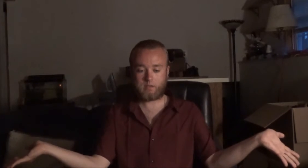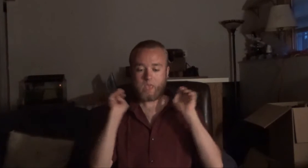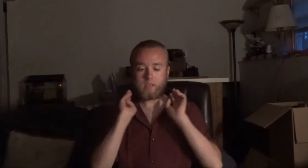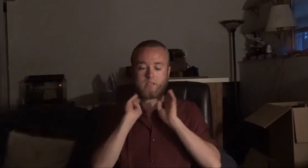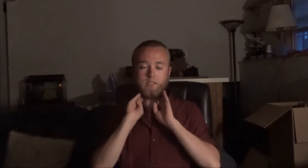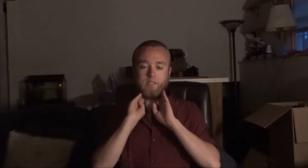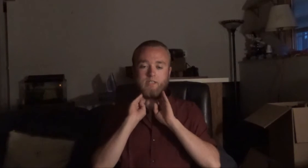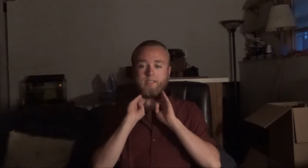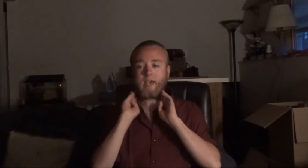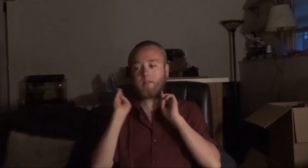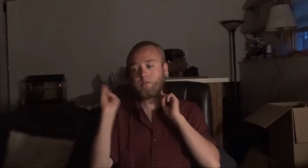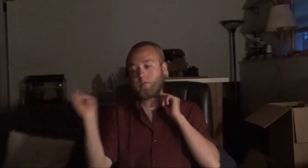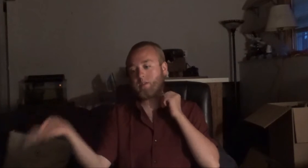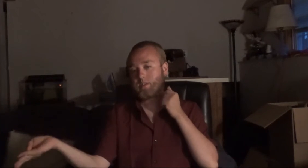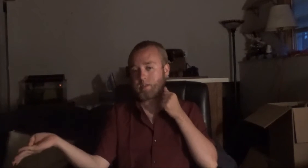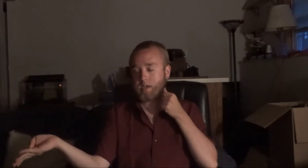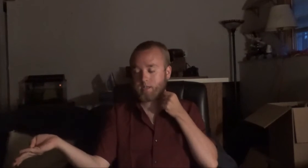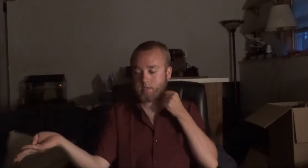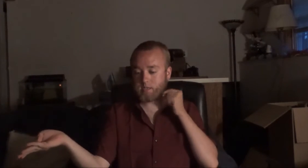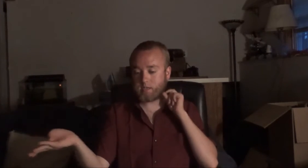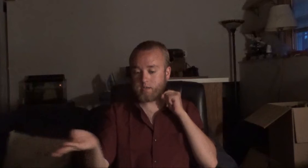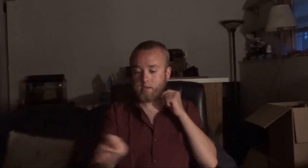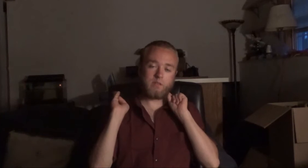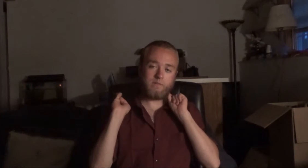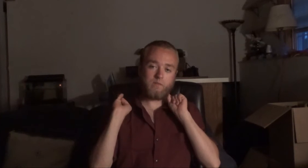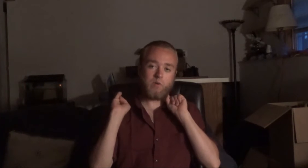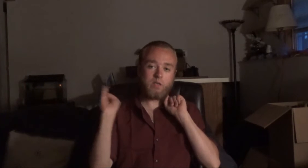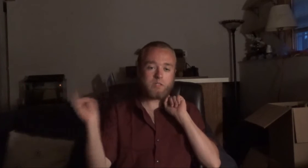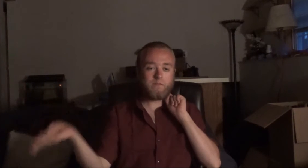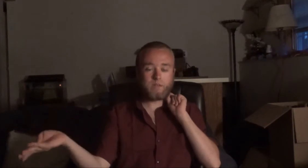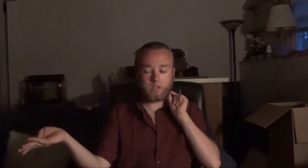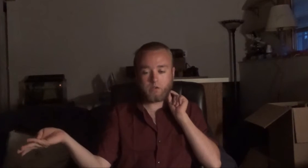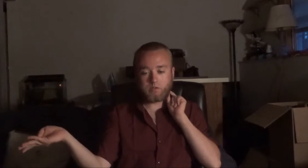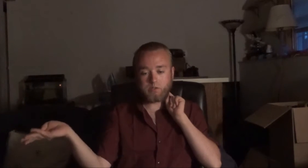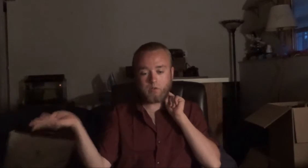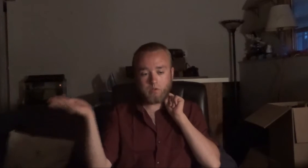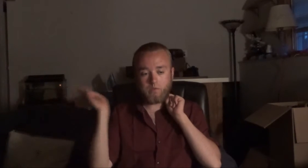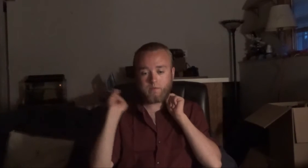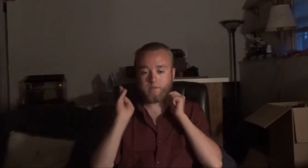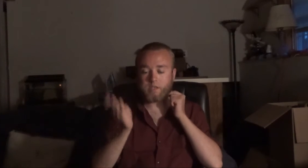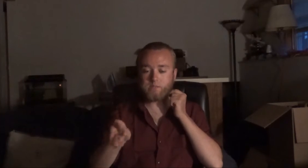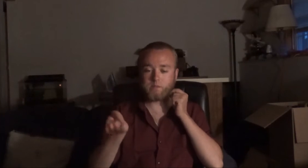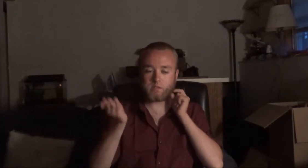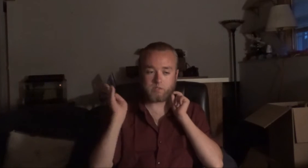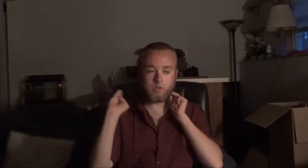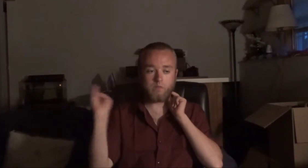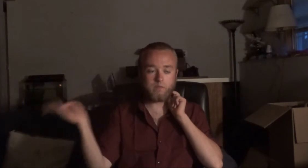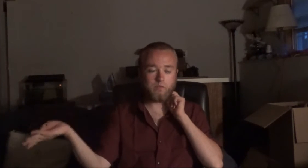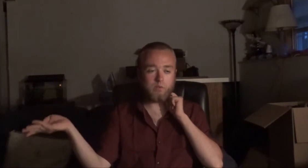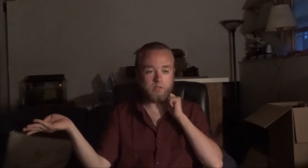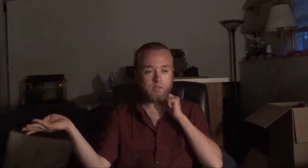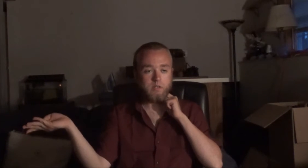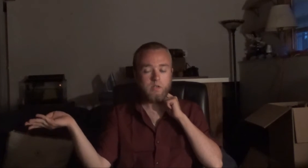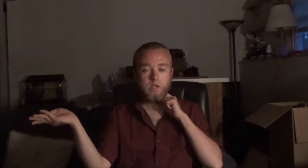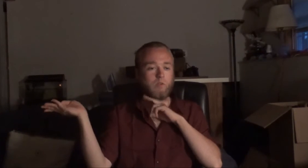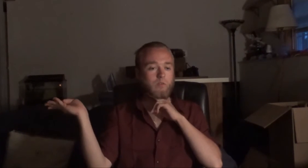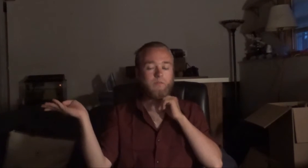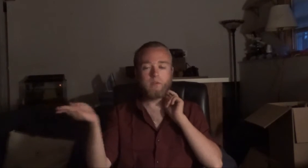And this is exactly what this guy did. If you watch the video, it's all over Facebook, it's all over Twitter, it's all over